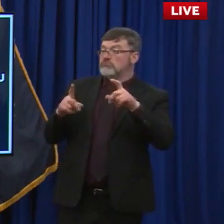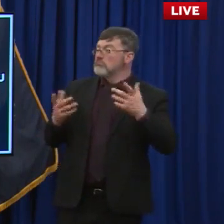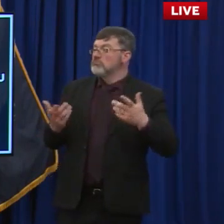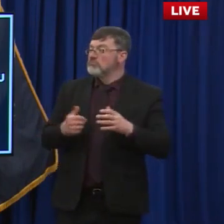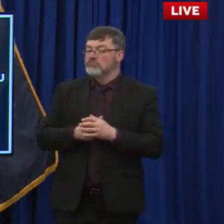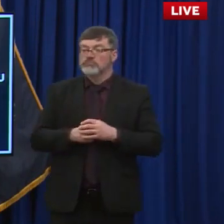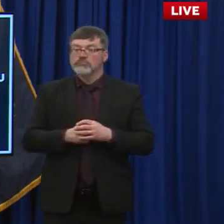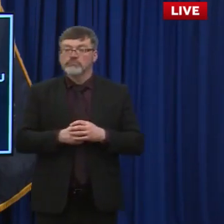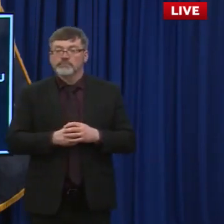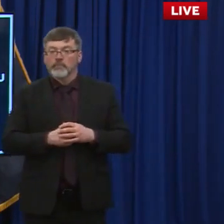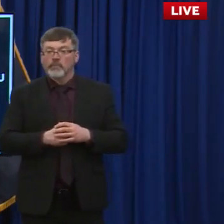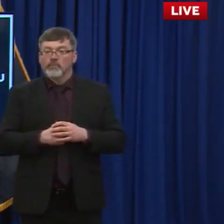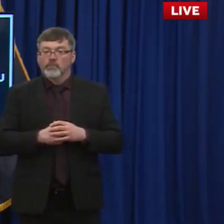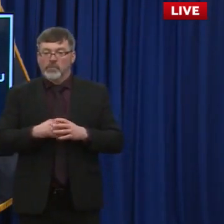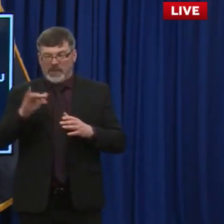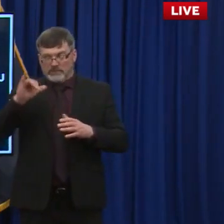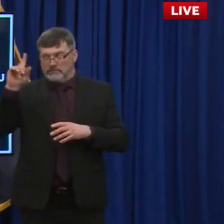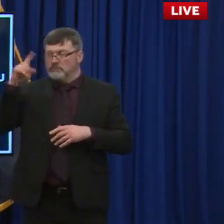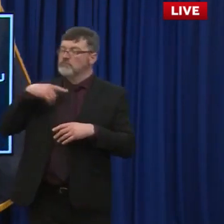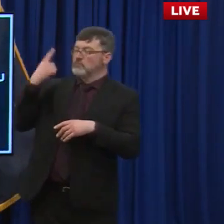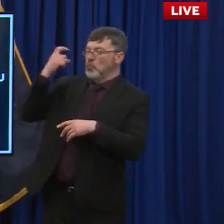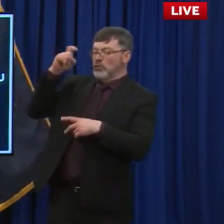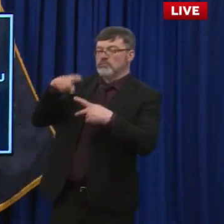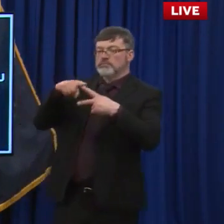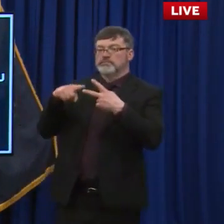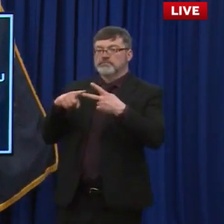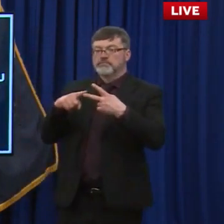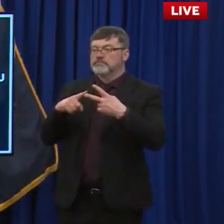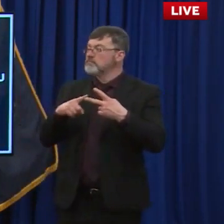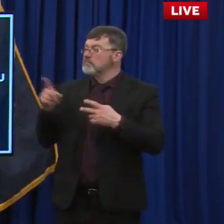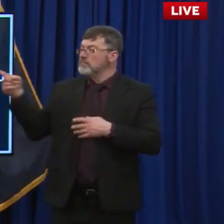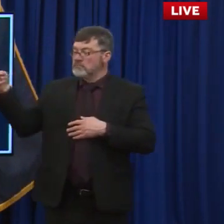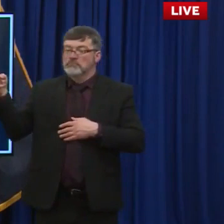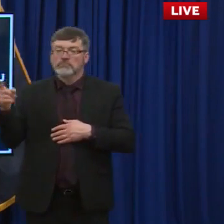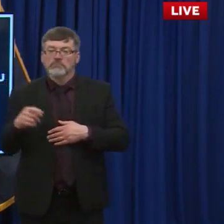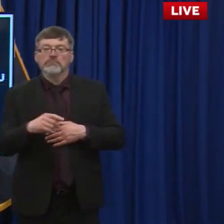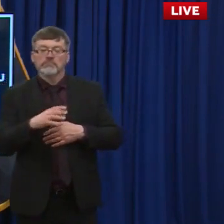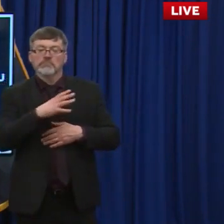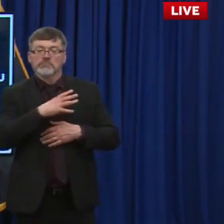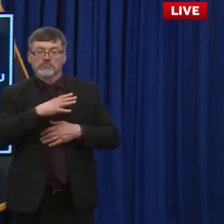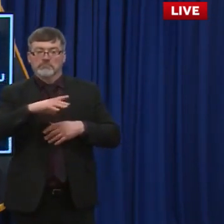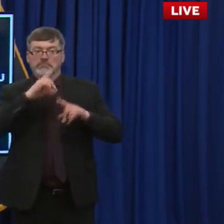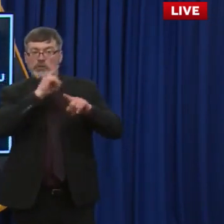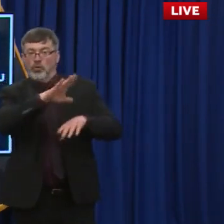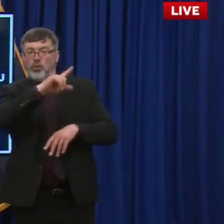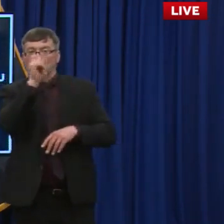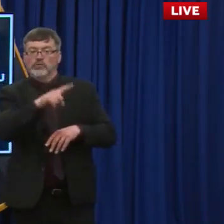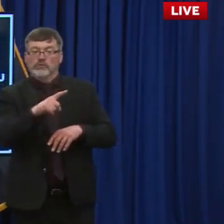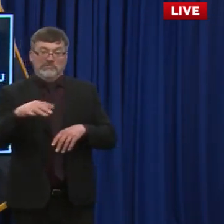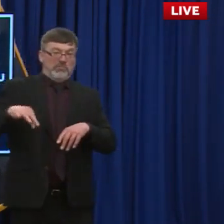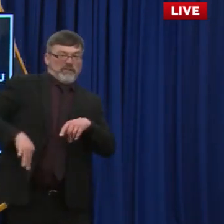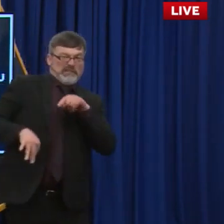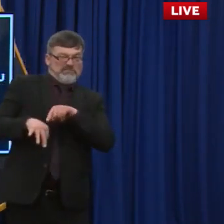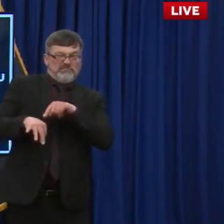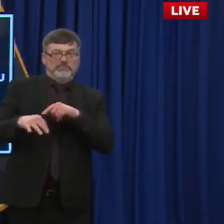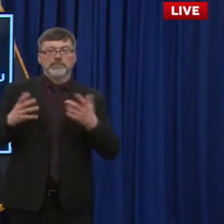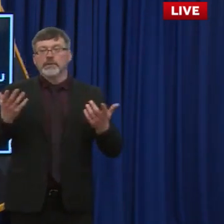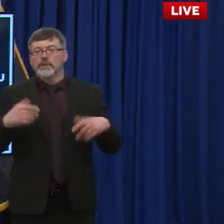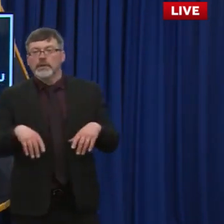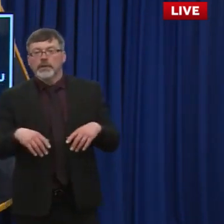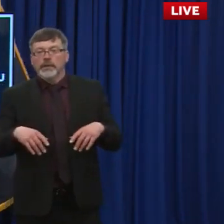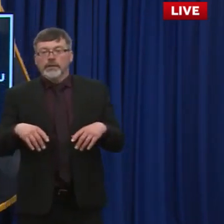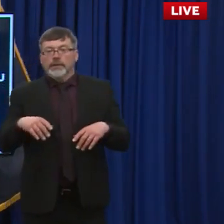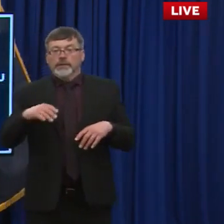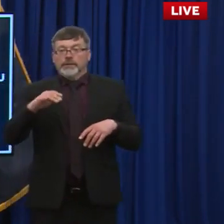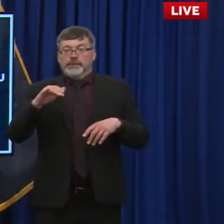Yeah, so, I have one more question after that. Okay, so I'll let me answer that one real quick. The quick answer is, um, just to be very clear, citizens do not